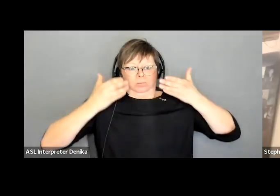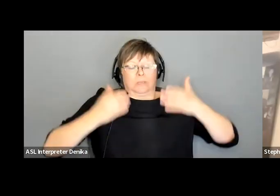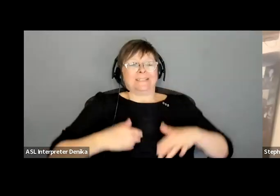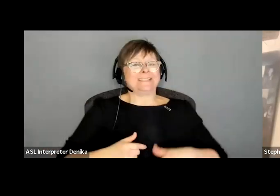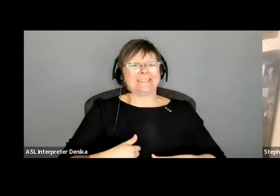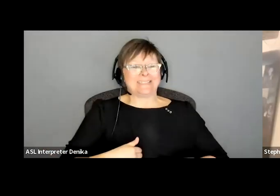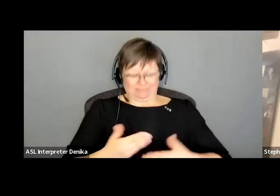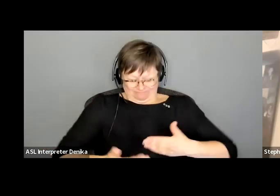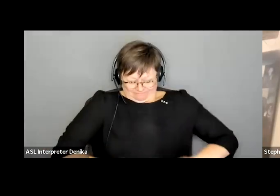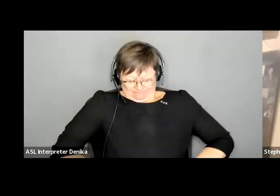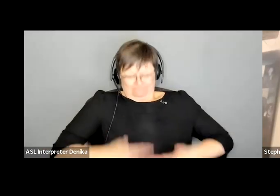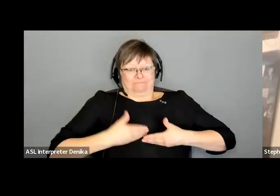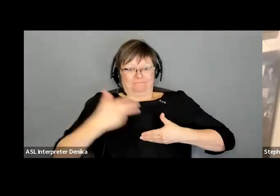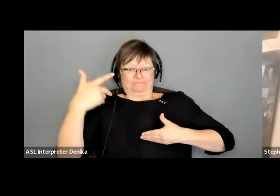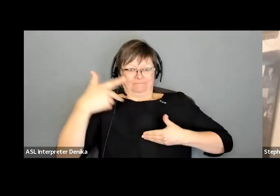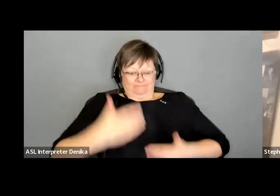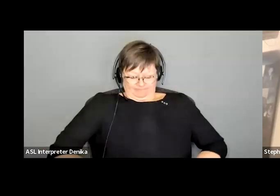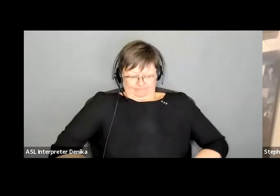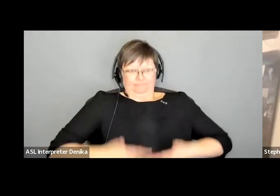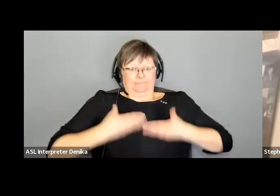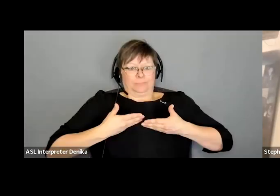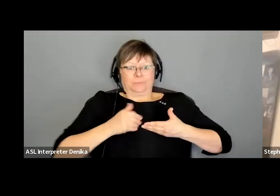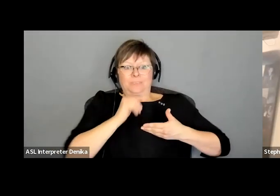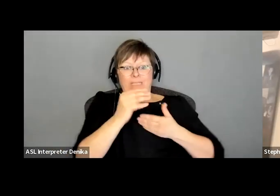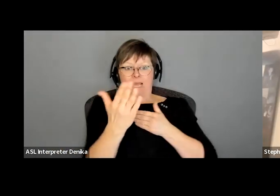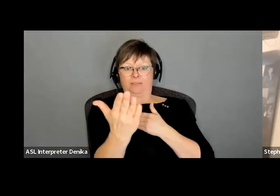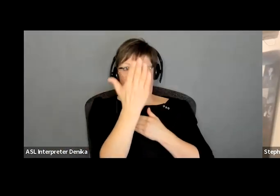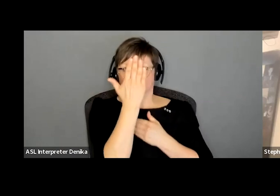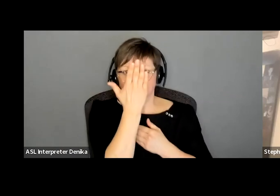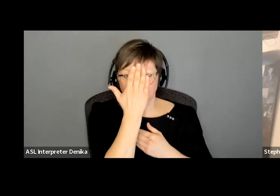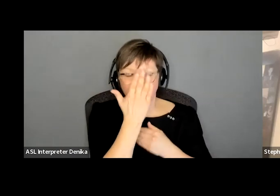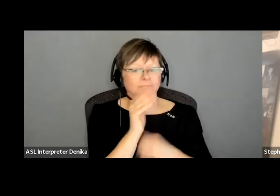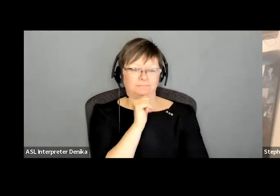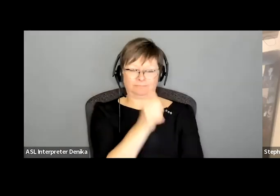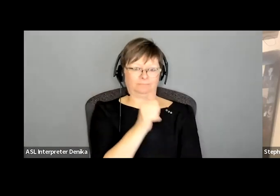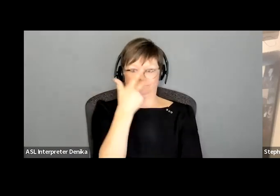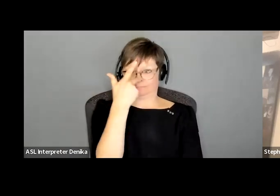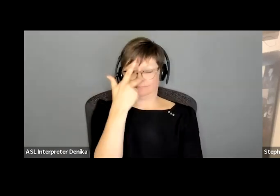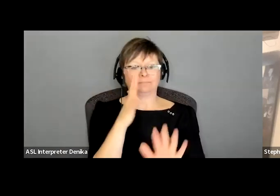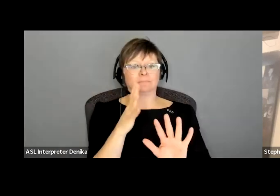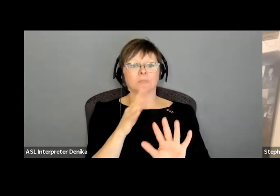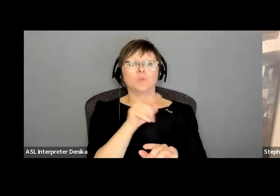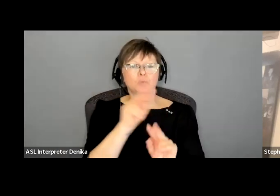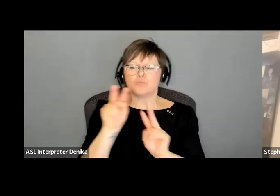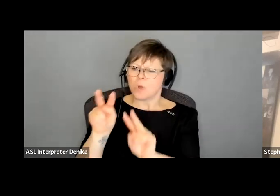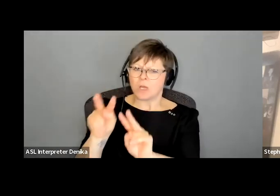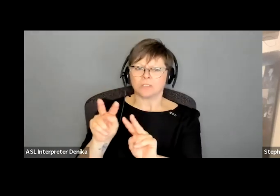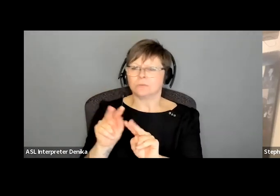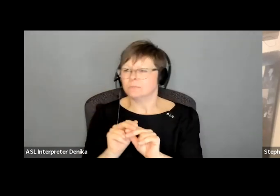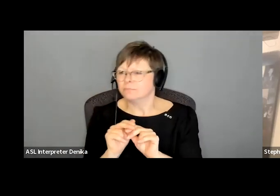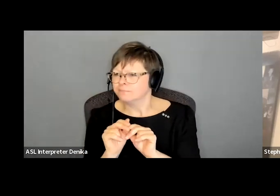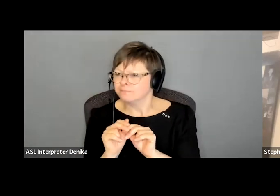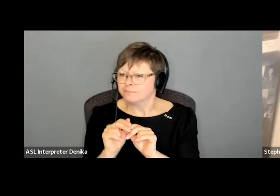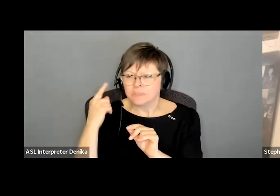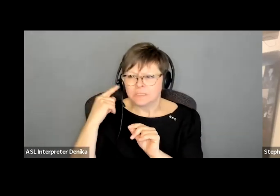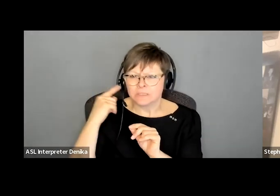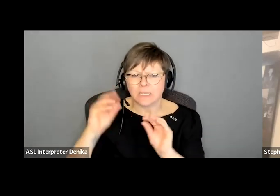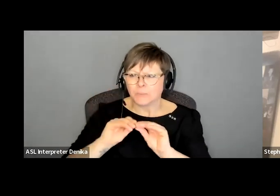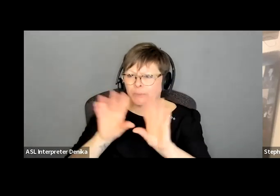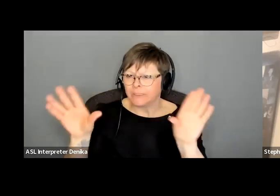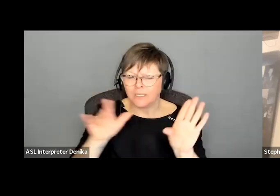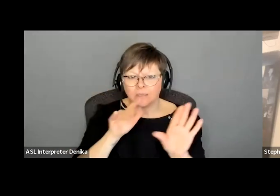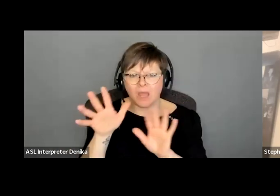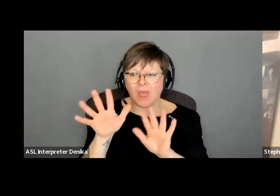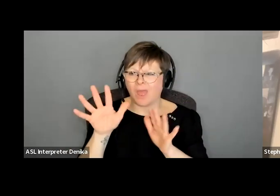on top of um on top of the camera um play it back make sure that the sound doesn't get distorted that it's a nice clean